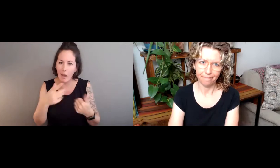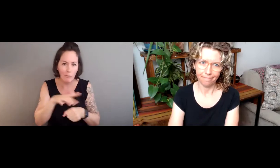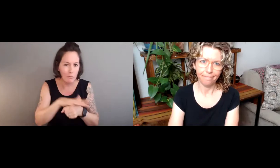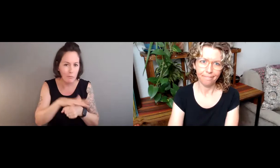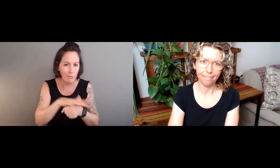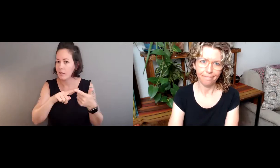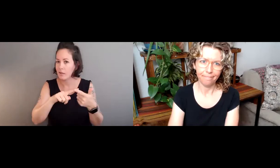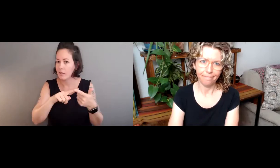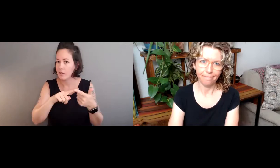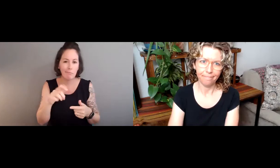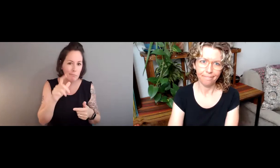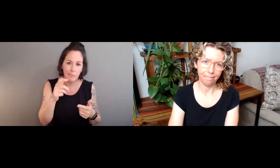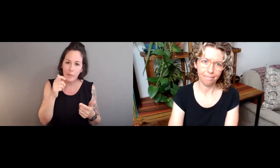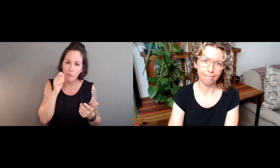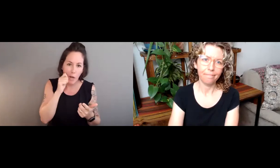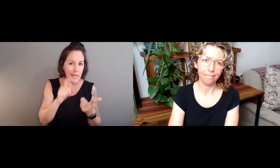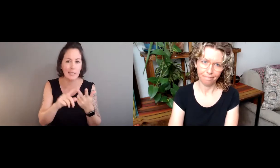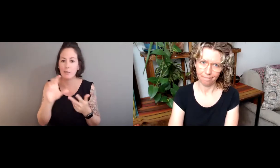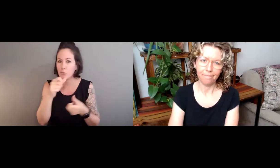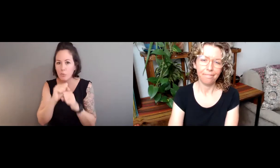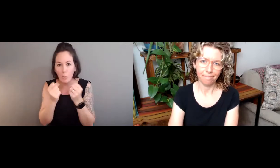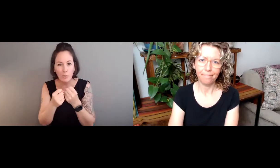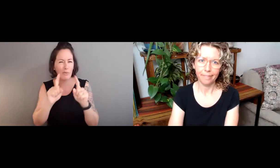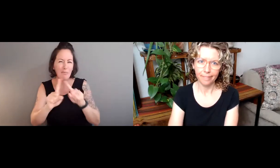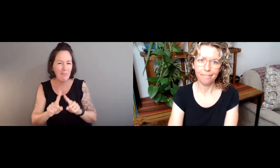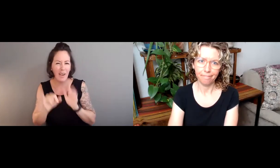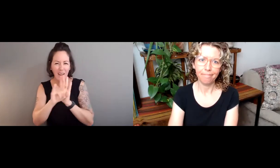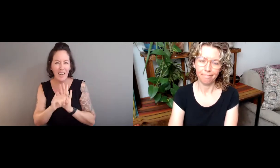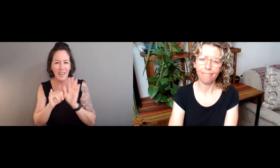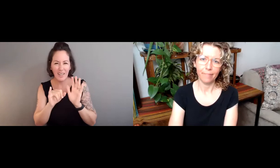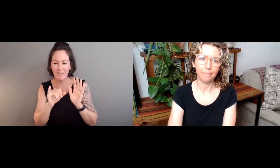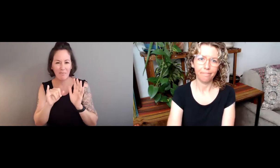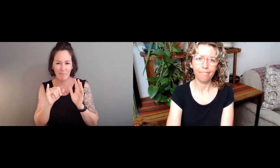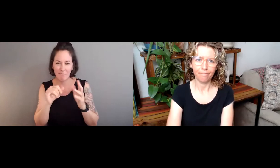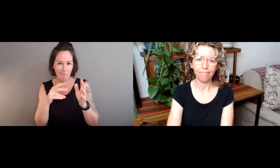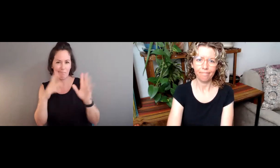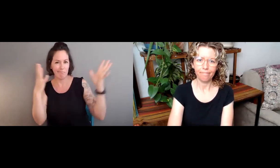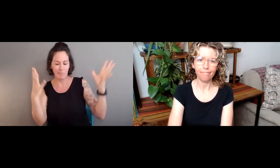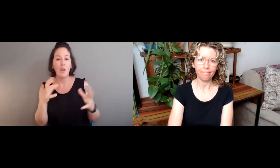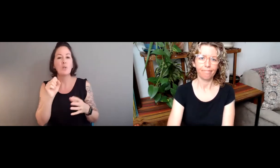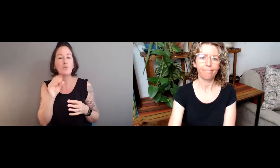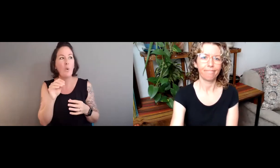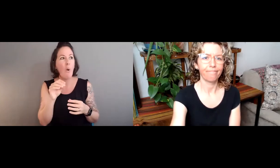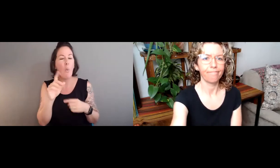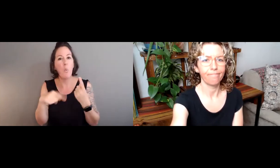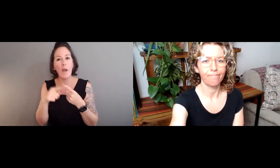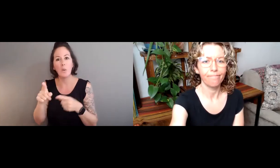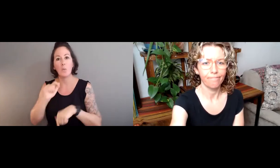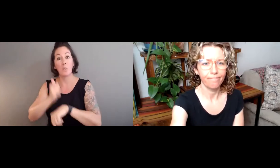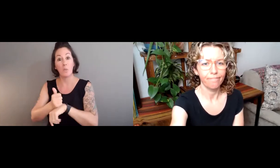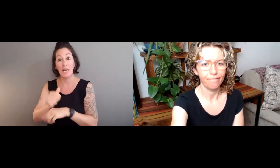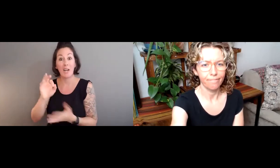community that uses ASL. It's region-dependent, race, gender, society-dependent,